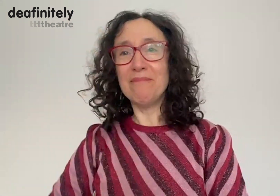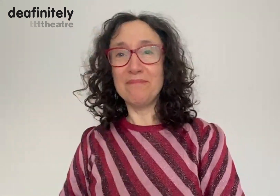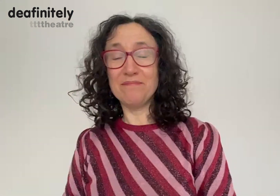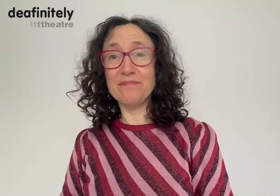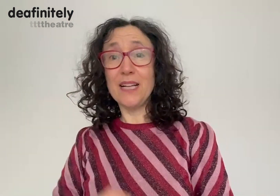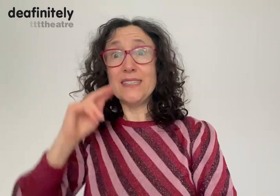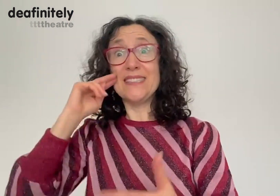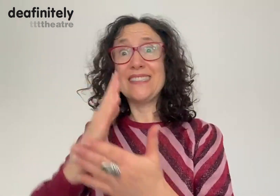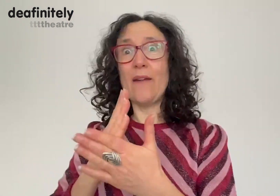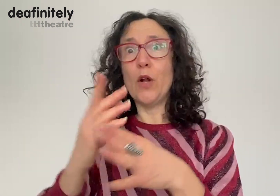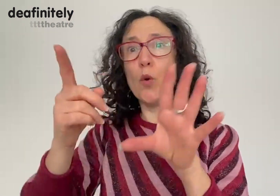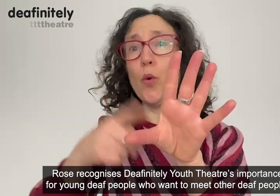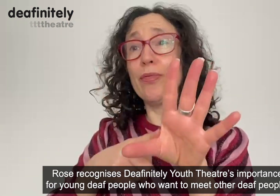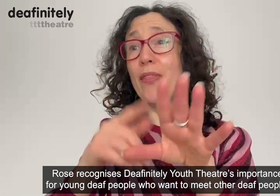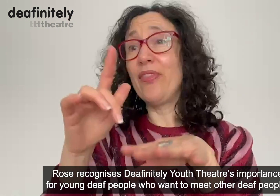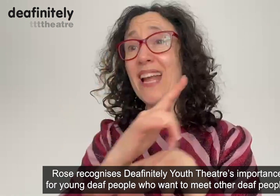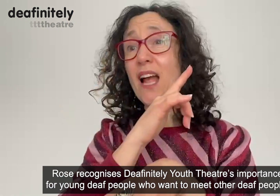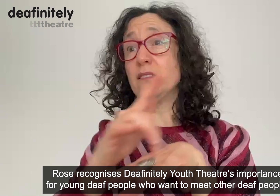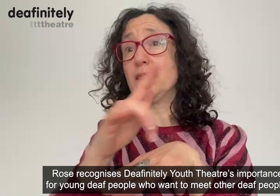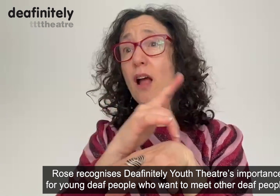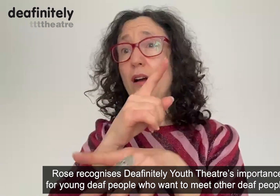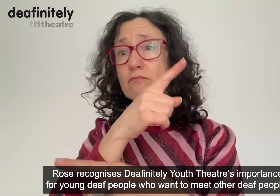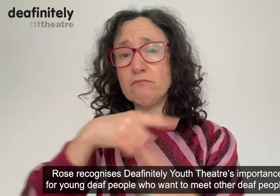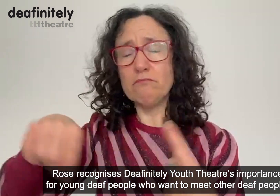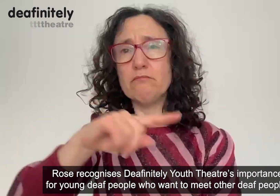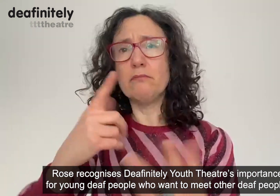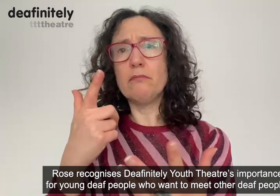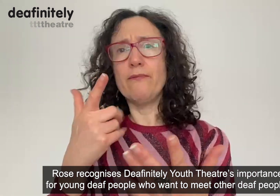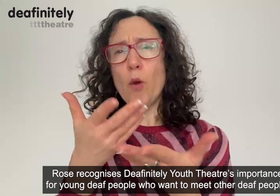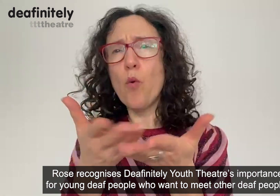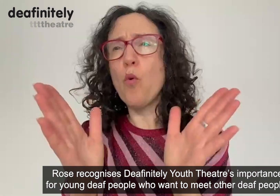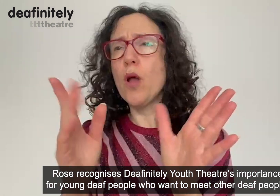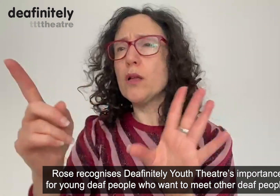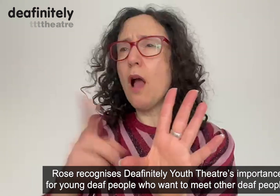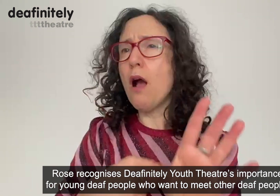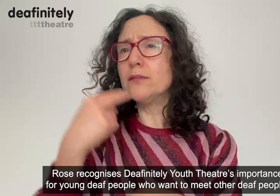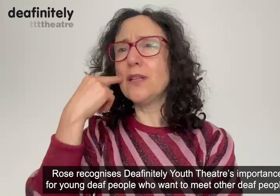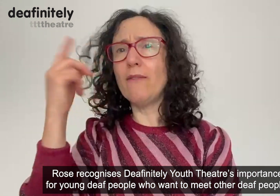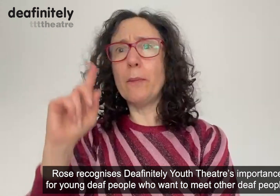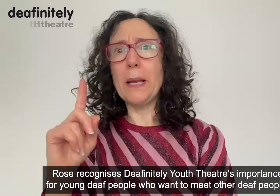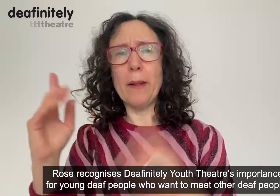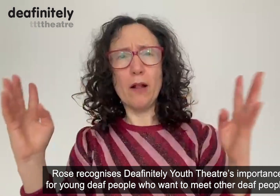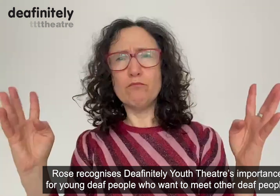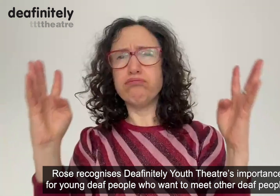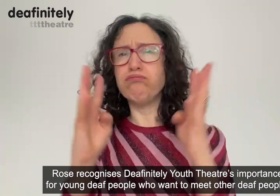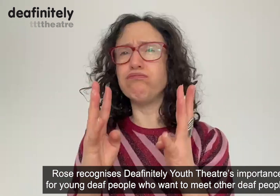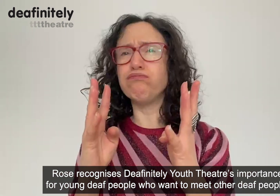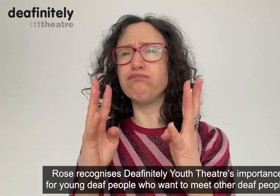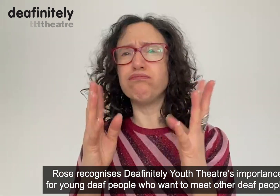Rose recognises Definitely Youth Theatre's importance for young deaf people who want to meet other